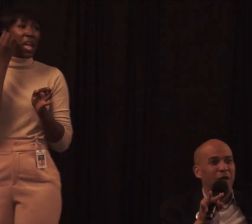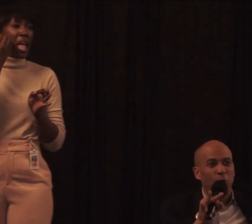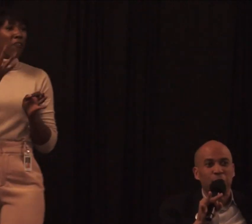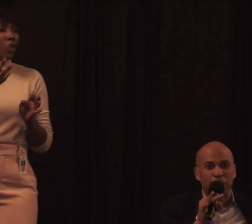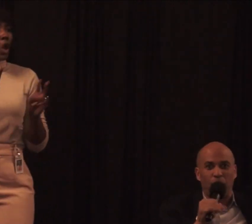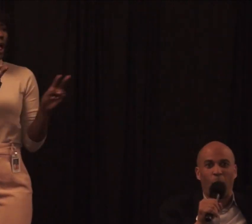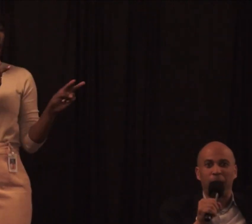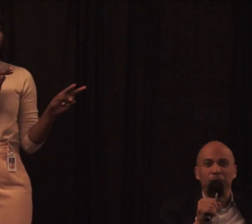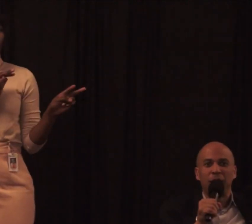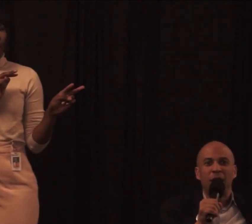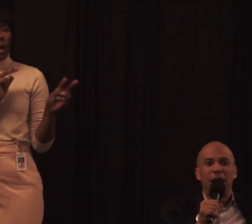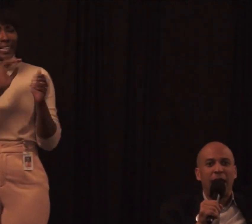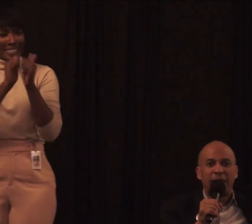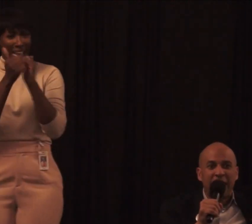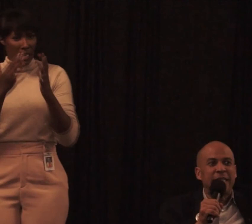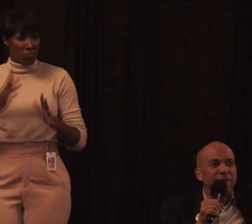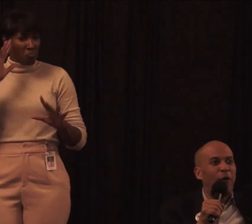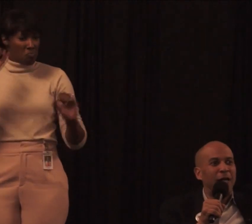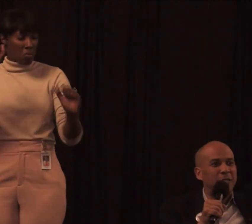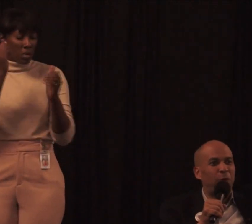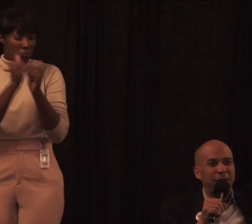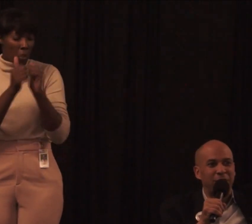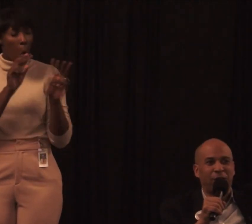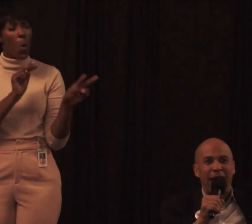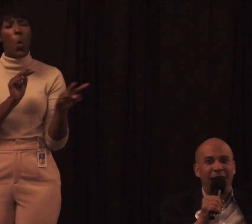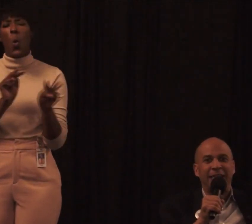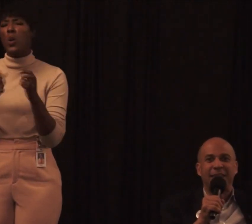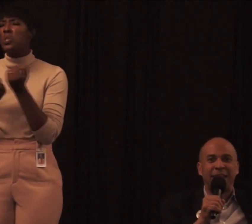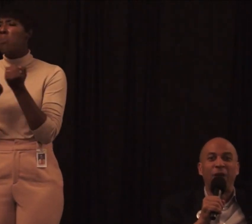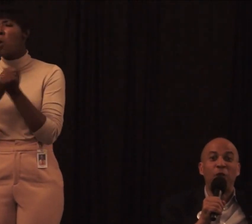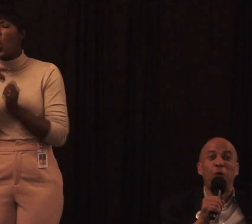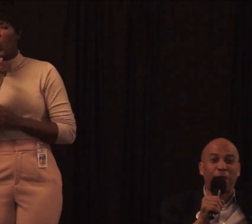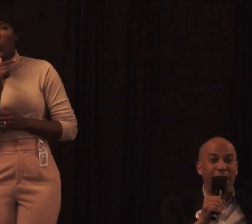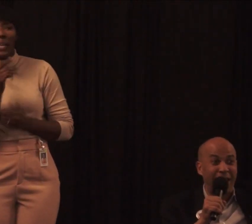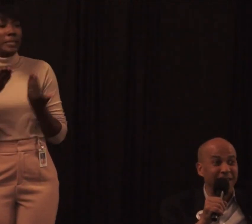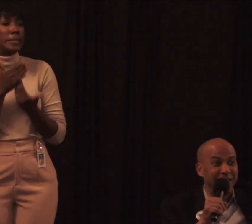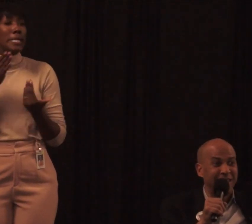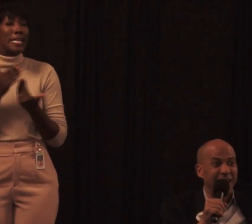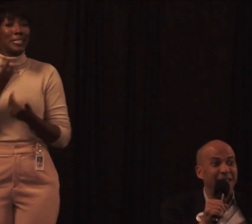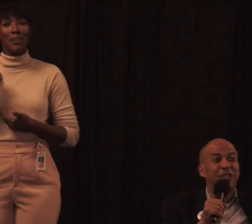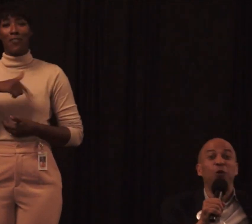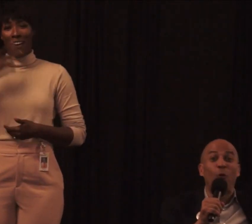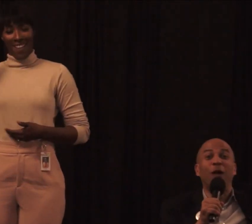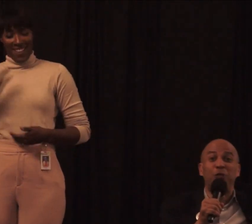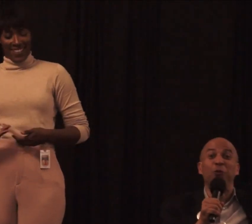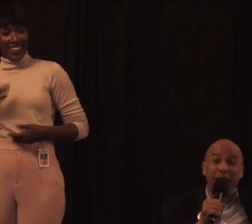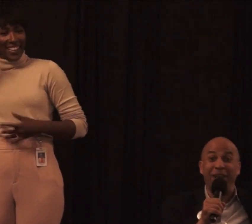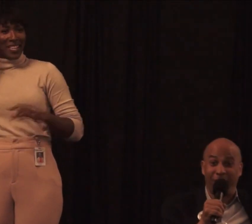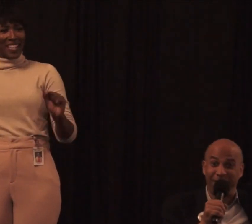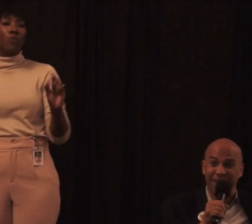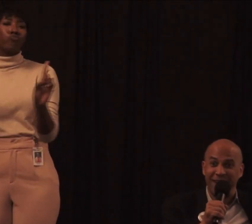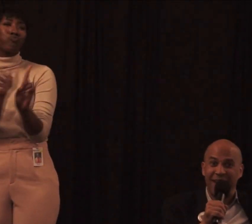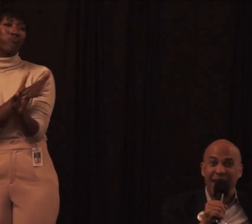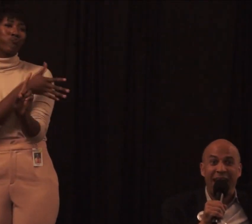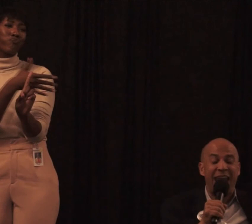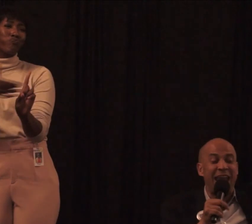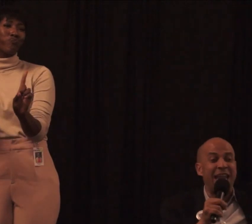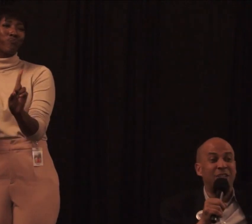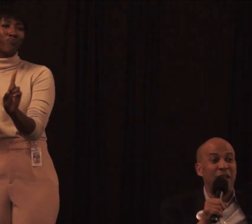this field of who to support, it's easy for us as presidential candidates to tell you things that you want to hear.